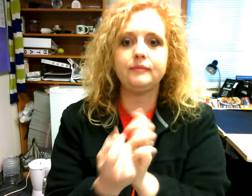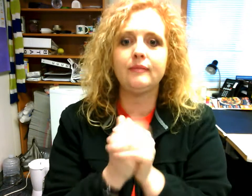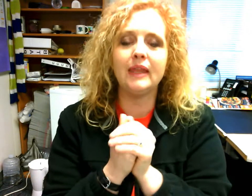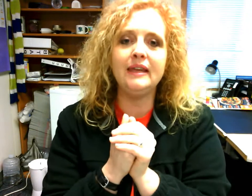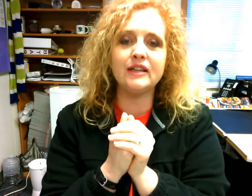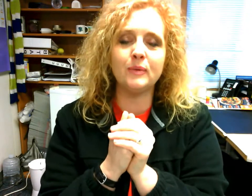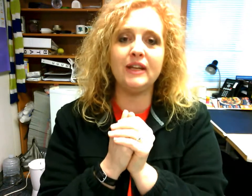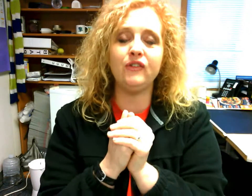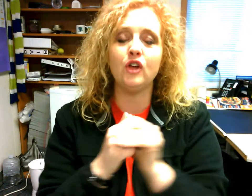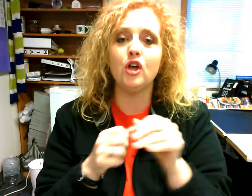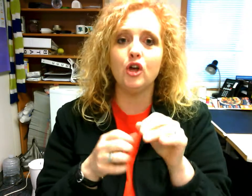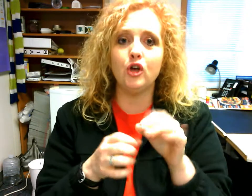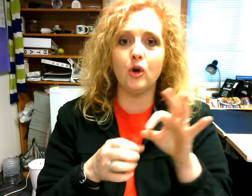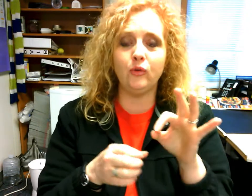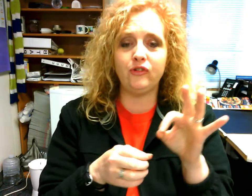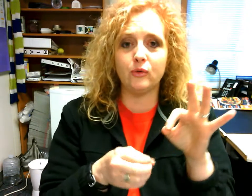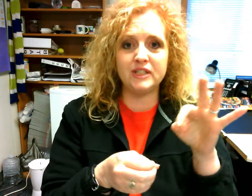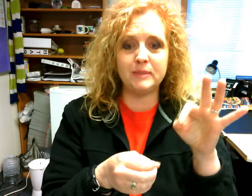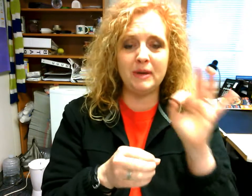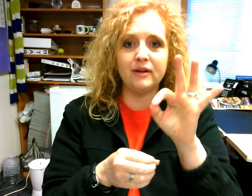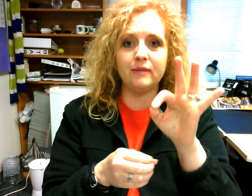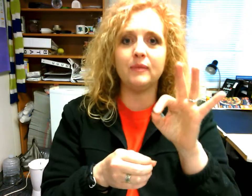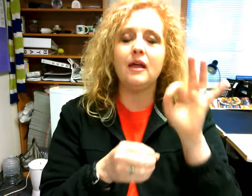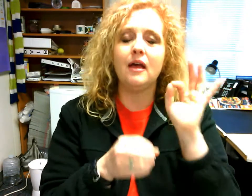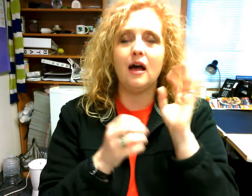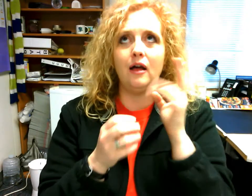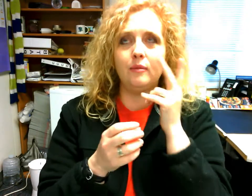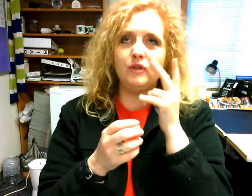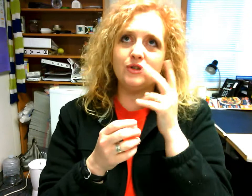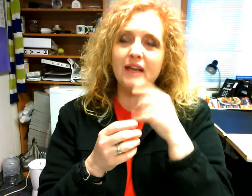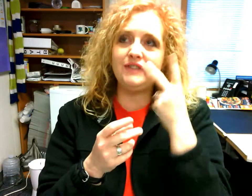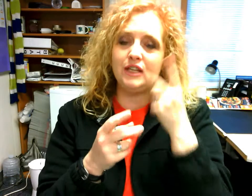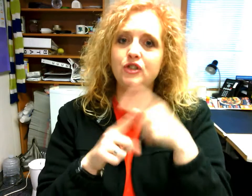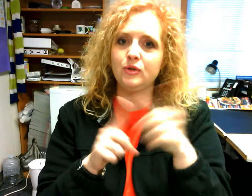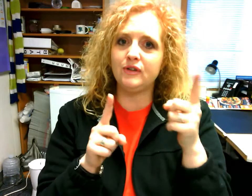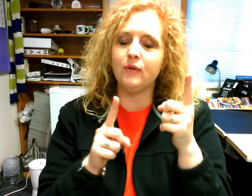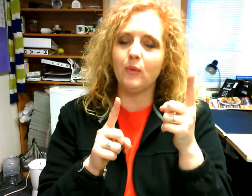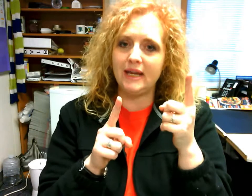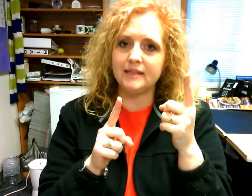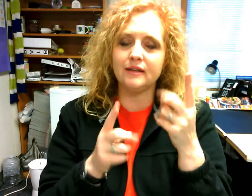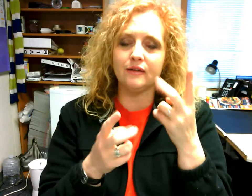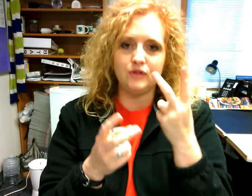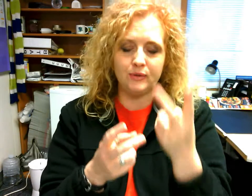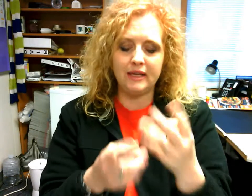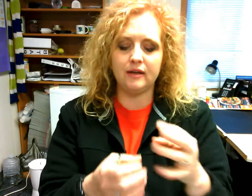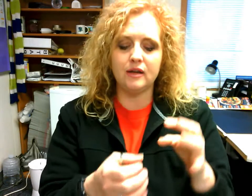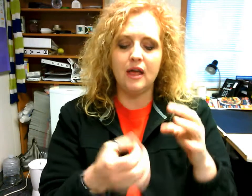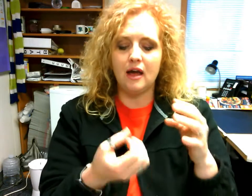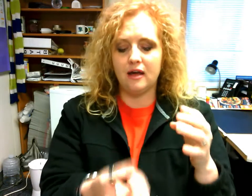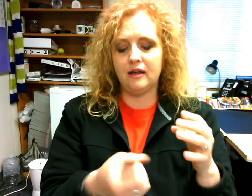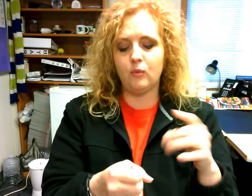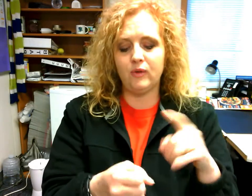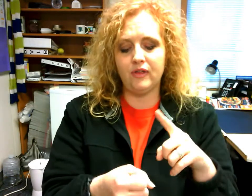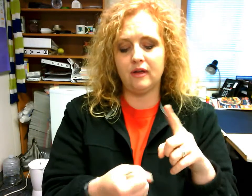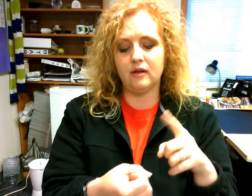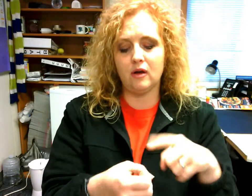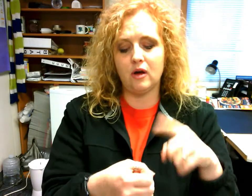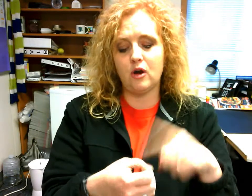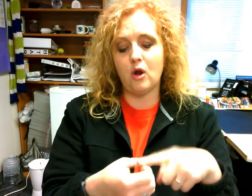next one is ghost or spirit um there's I've seen two different ways of doing it uh with a an